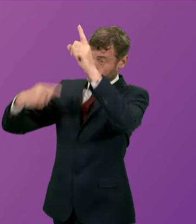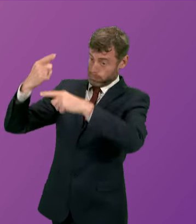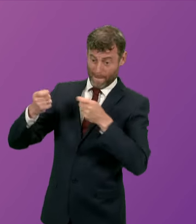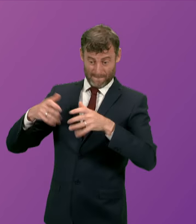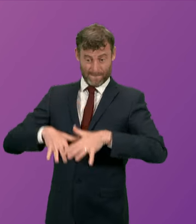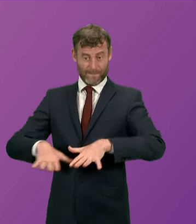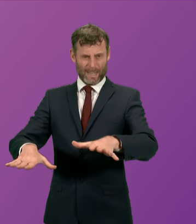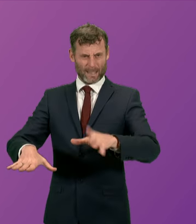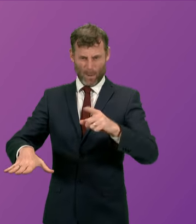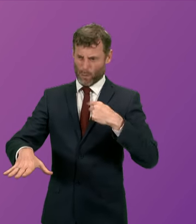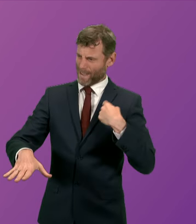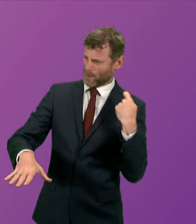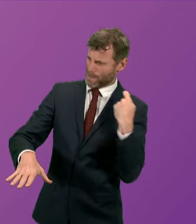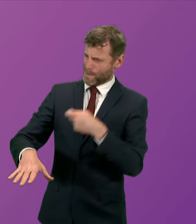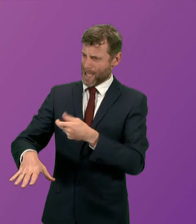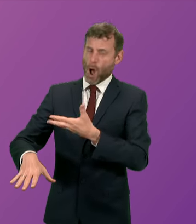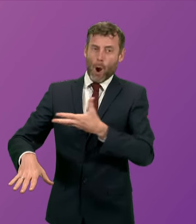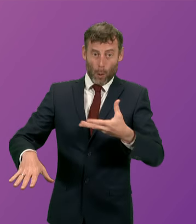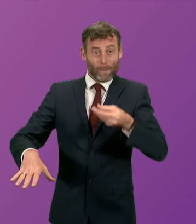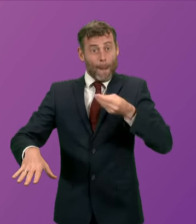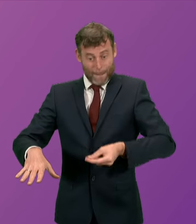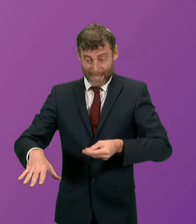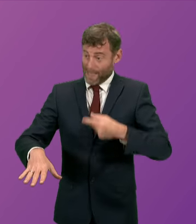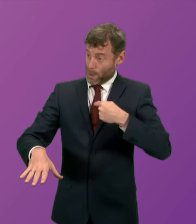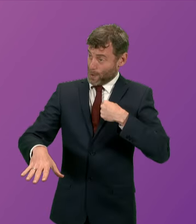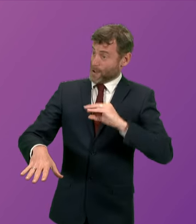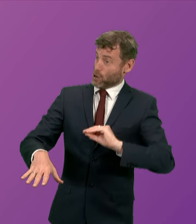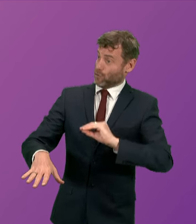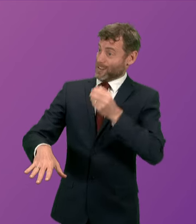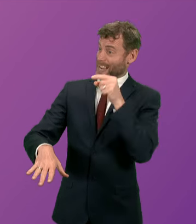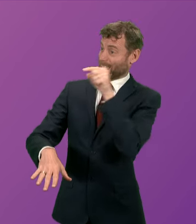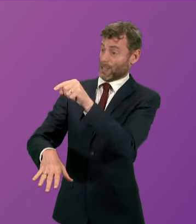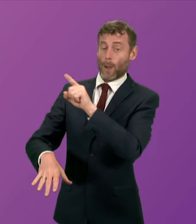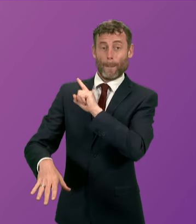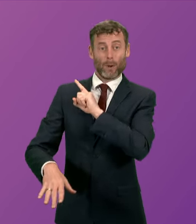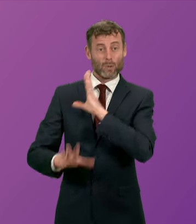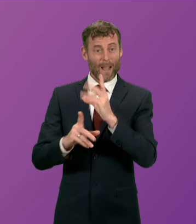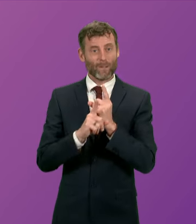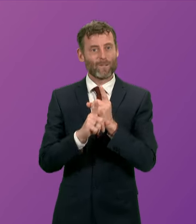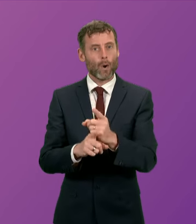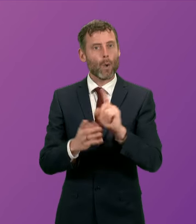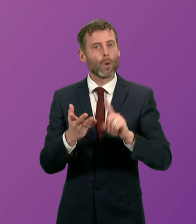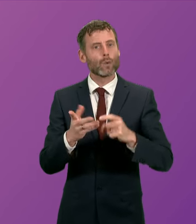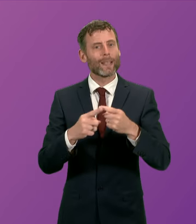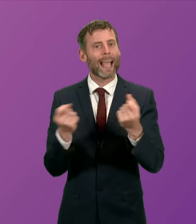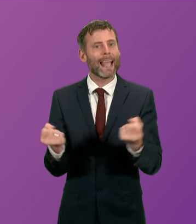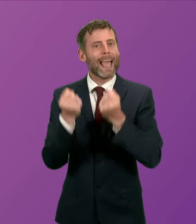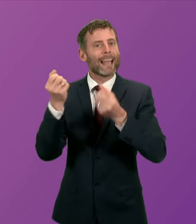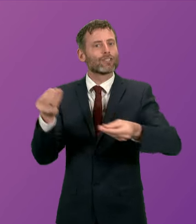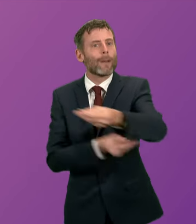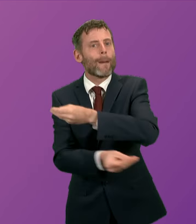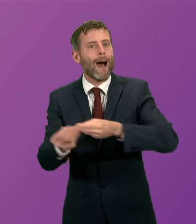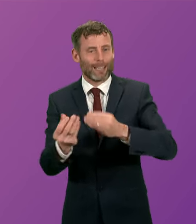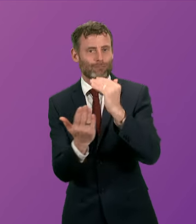were not having to pay exorbitant energy costs which is the current proceeds of the UK energy market and that might be something that